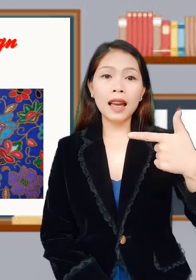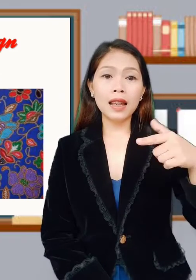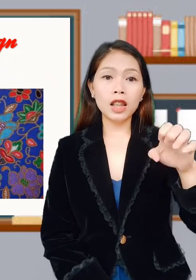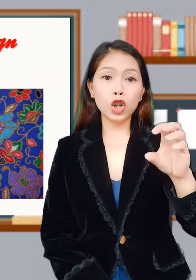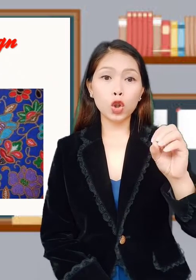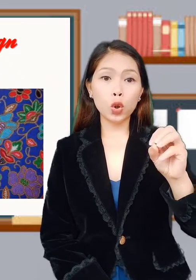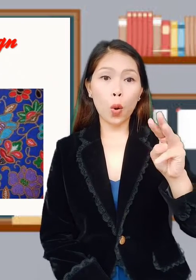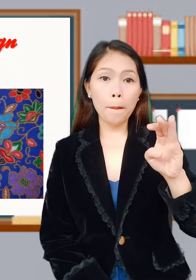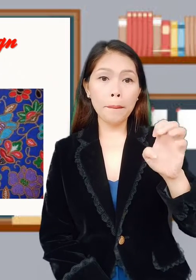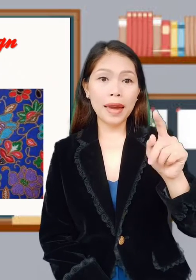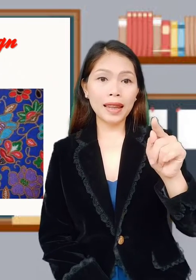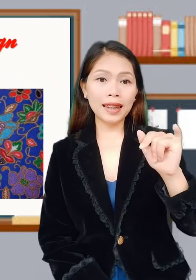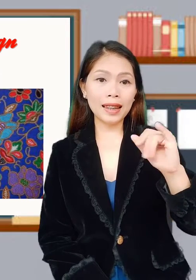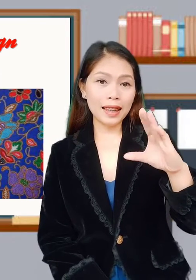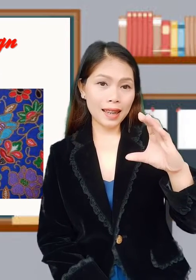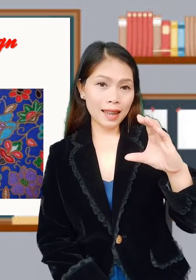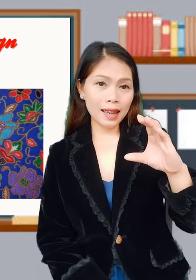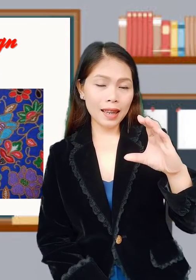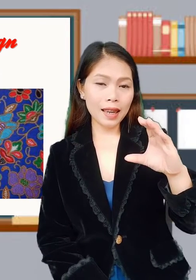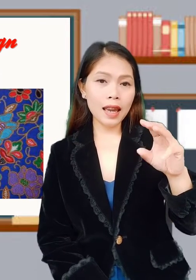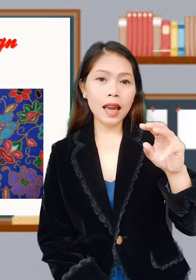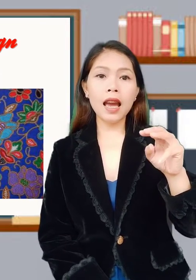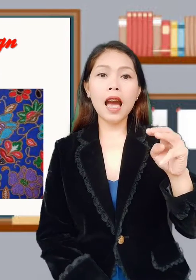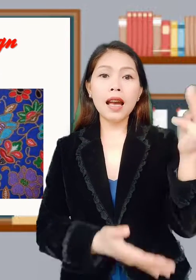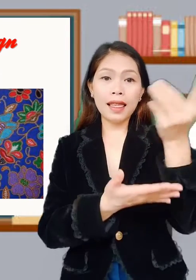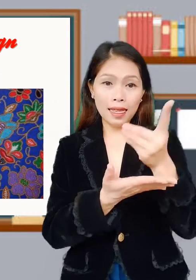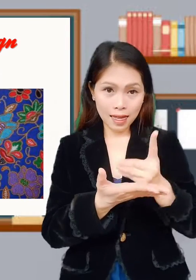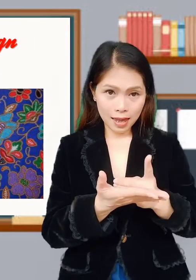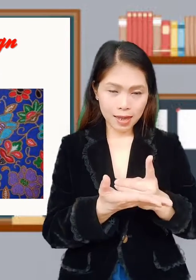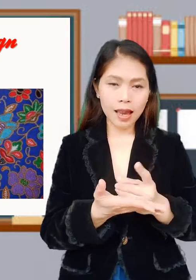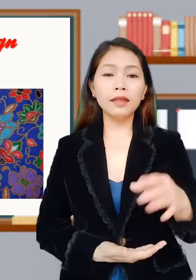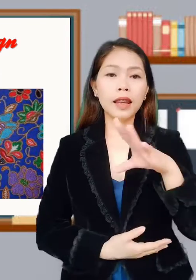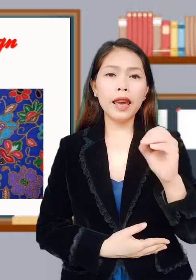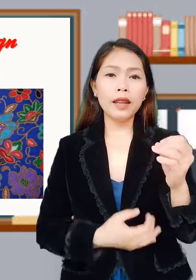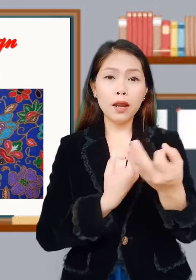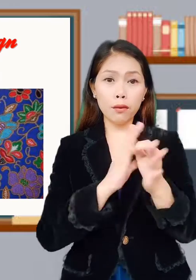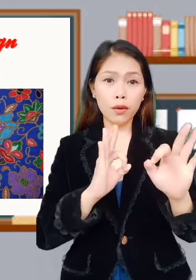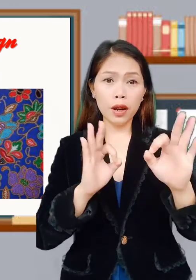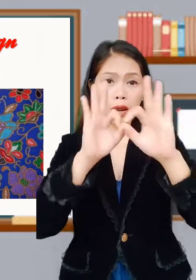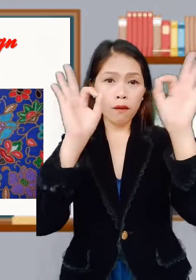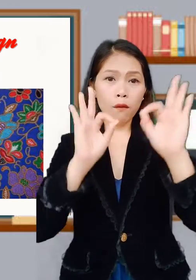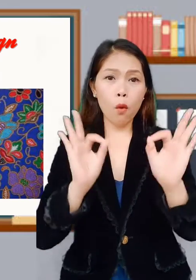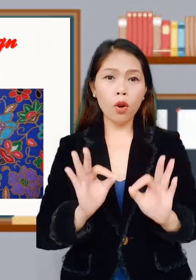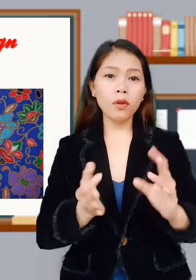The geometric motifs and free-form designs.